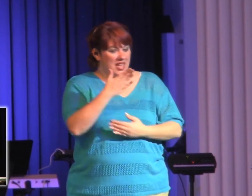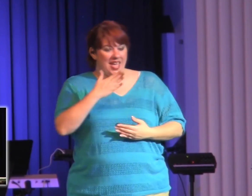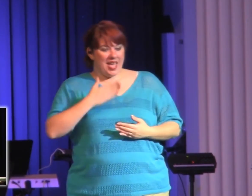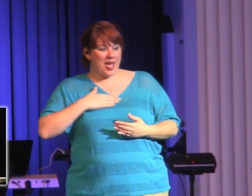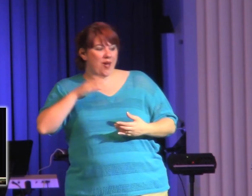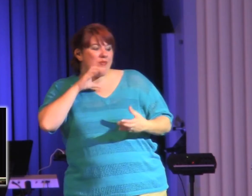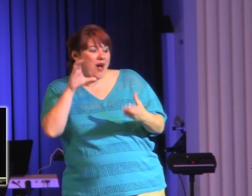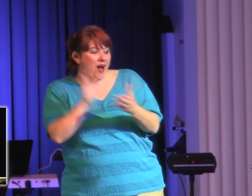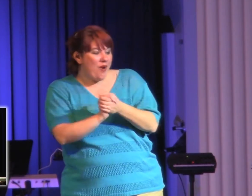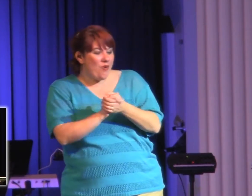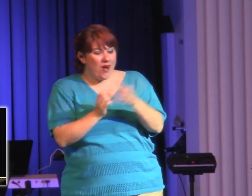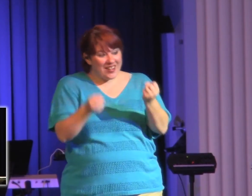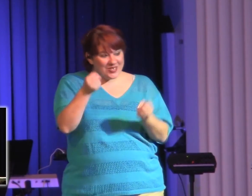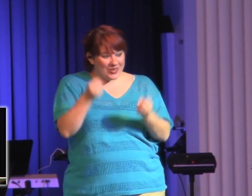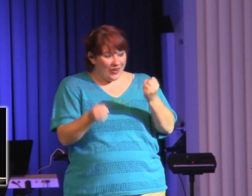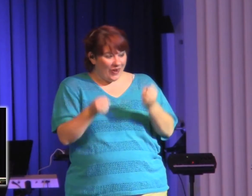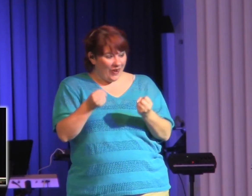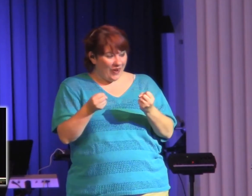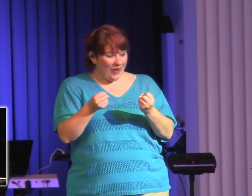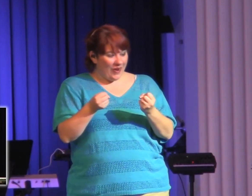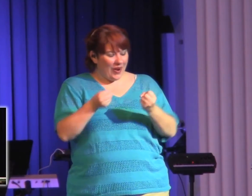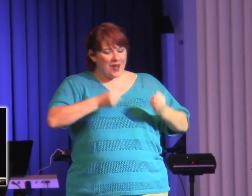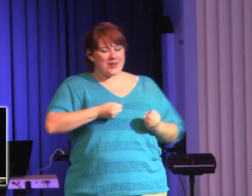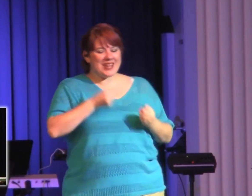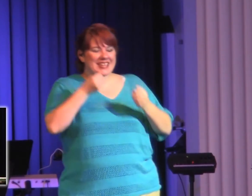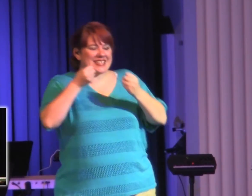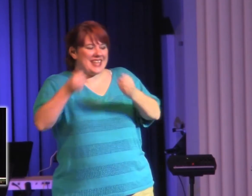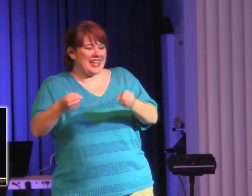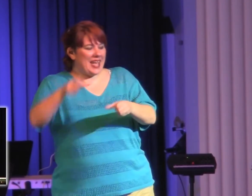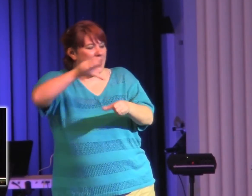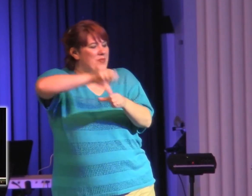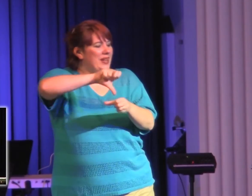Oh, man. It's raining. It's raining.